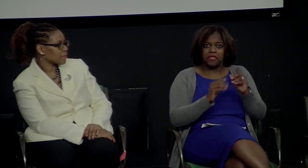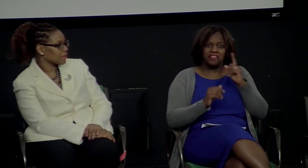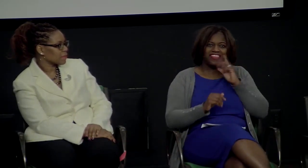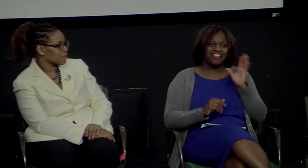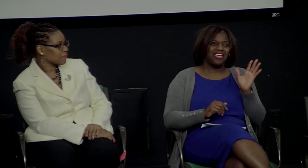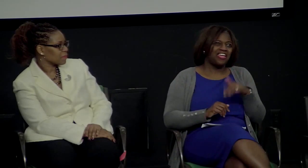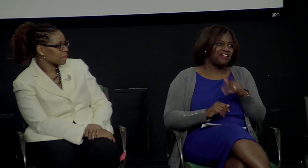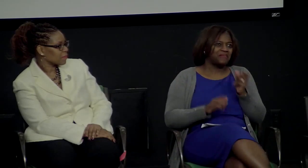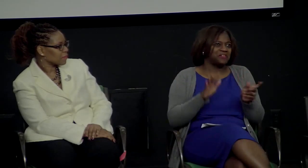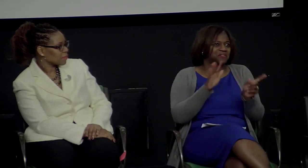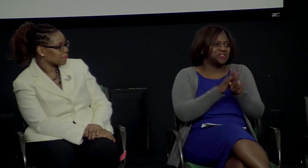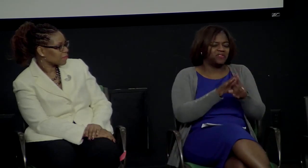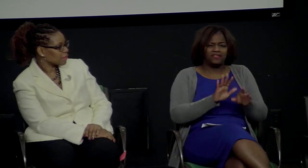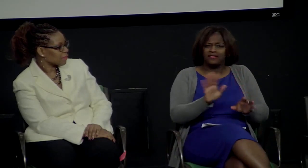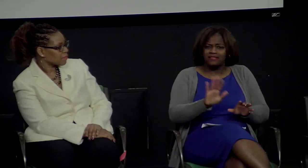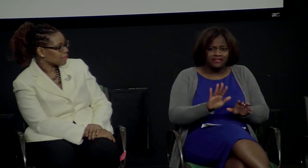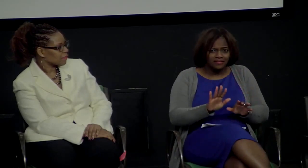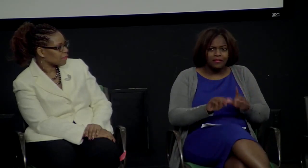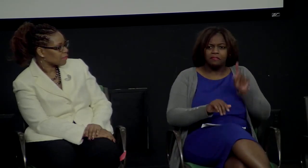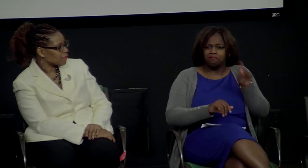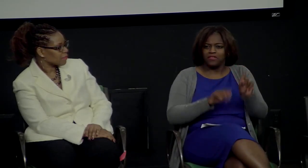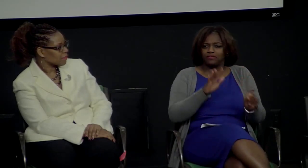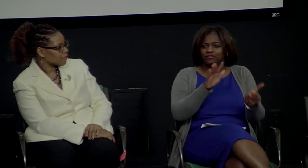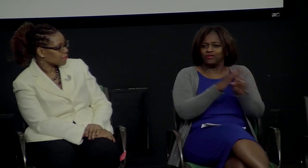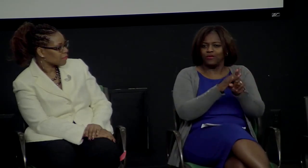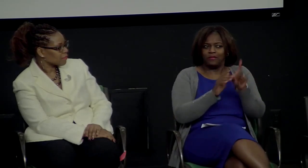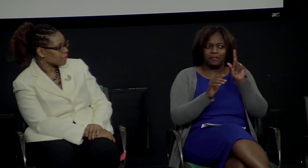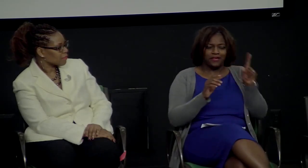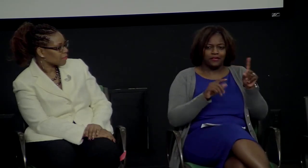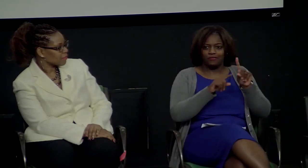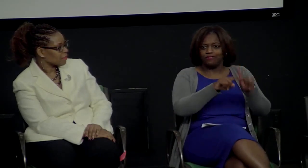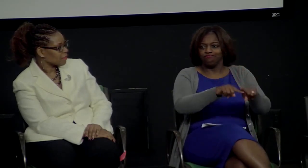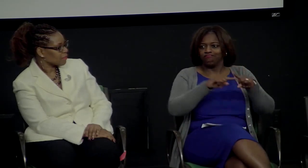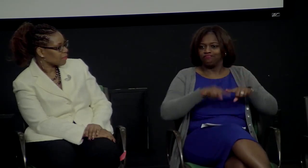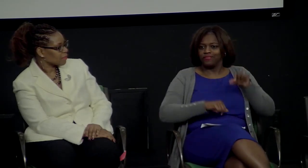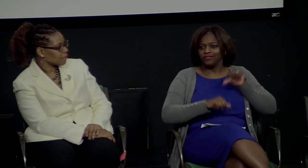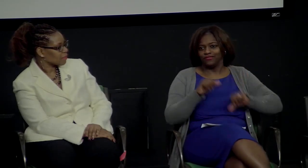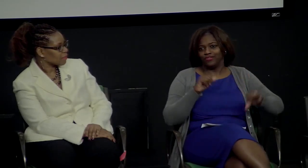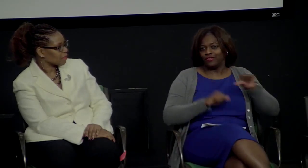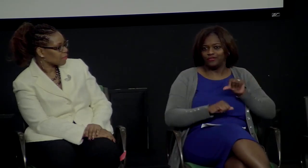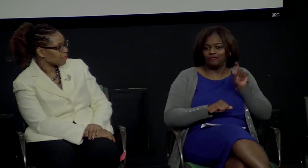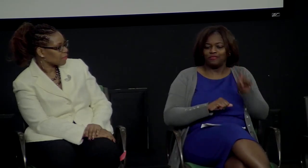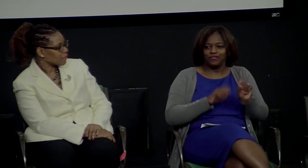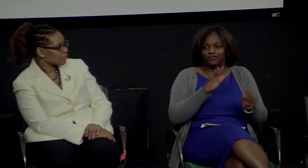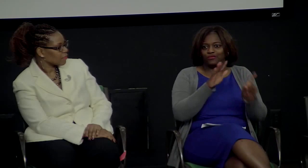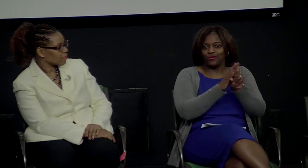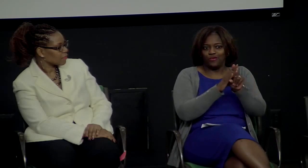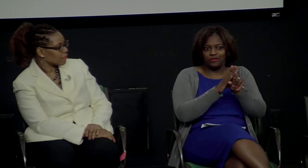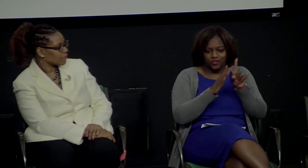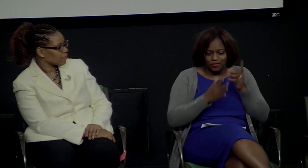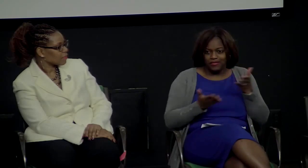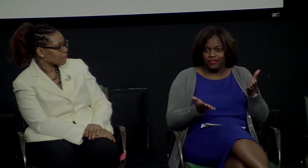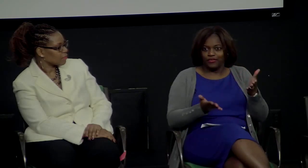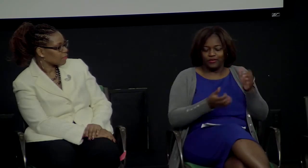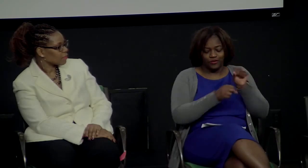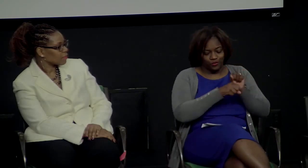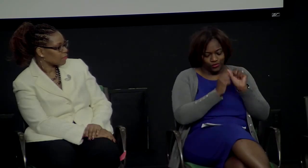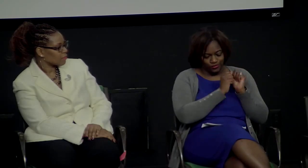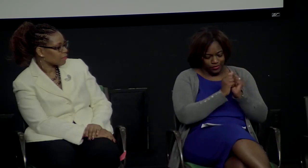our meetings and then we're committed to come. We didn't want someone who would think, you know, from any time to time that they didn't need to show up. For us, it was a commitment